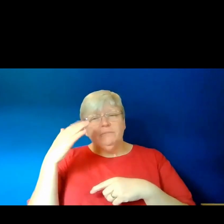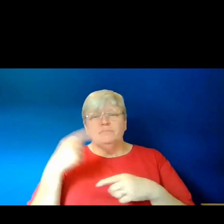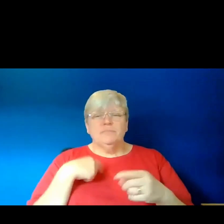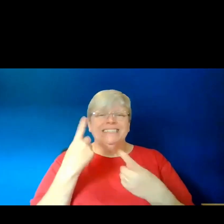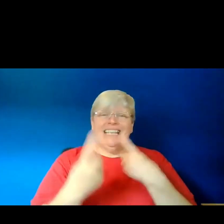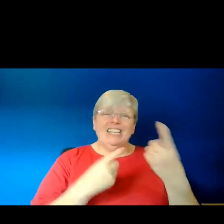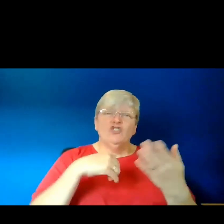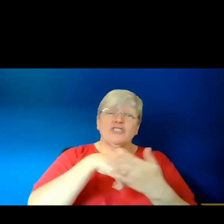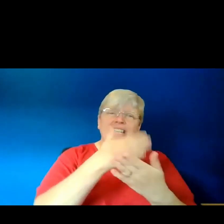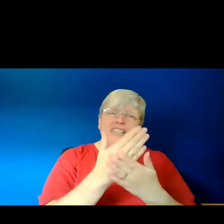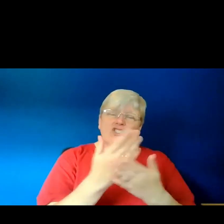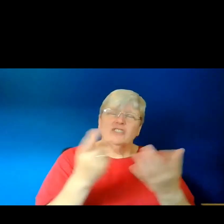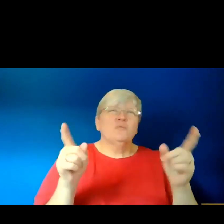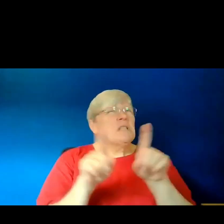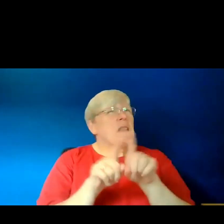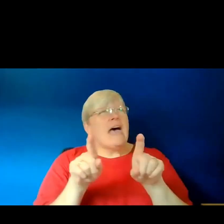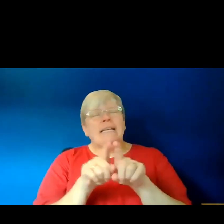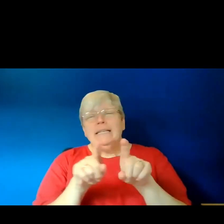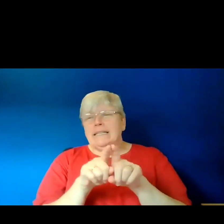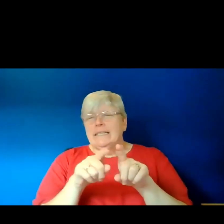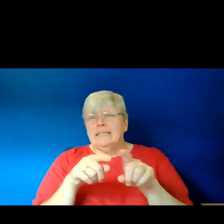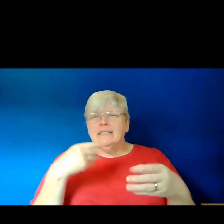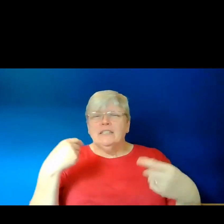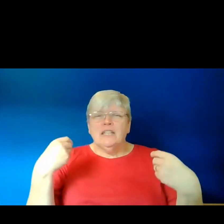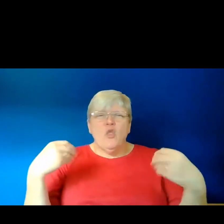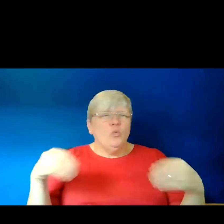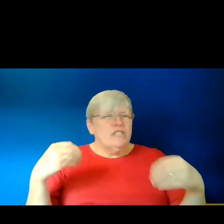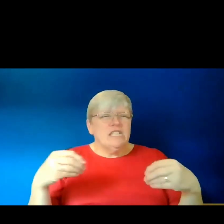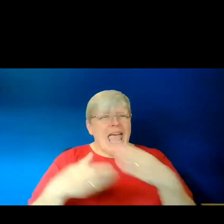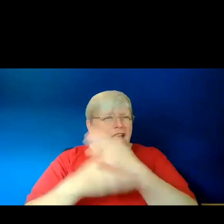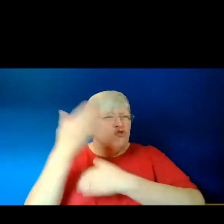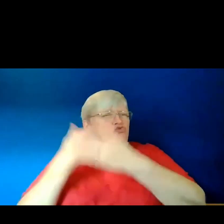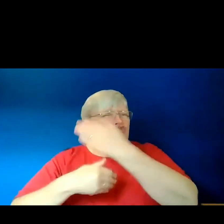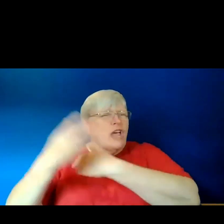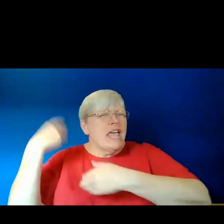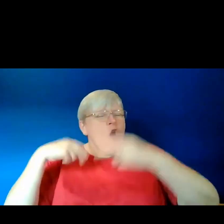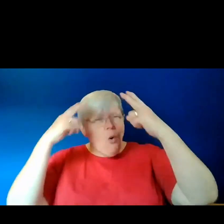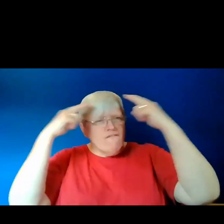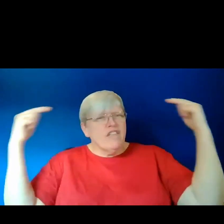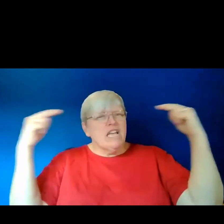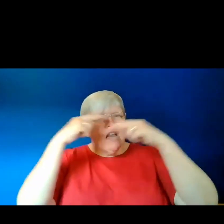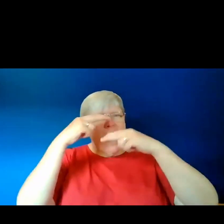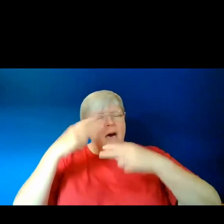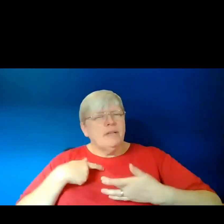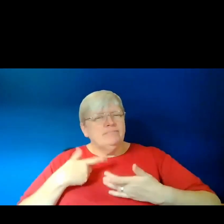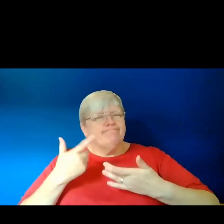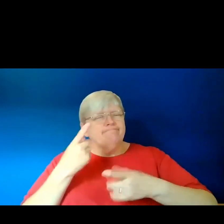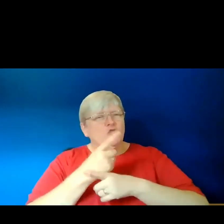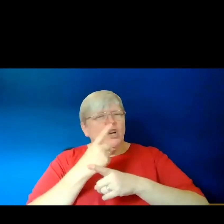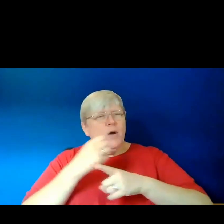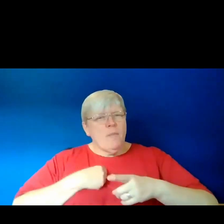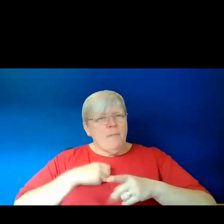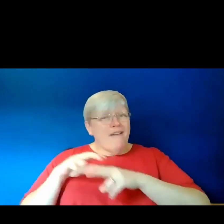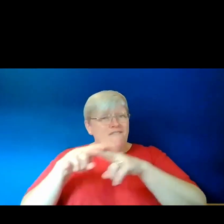section ended up as a kind of loose history of Vietnam, which not only refers to my family's first-hand